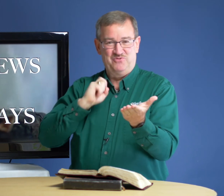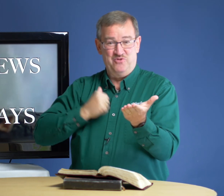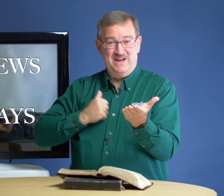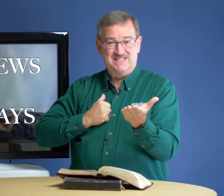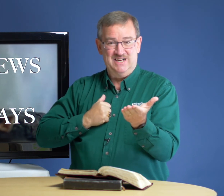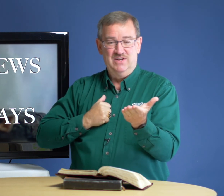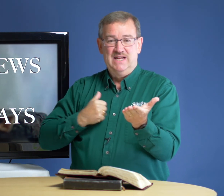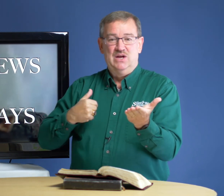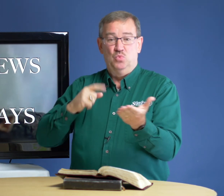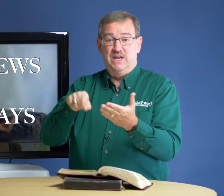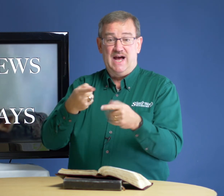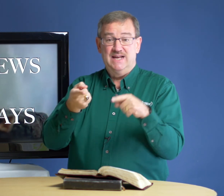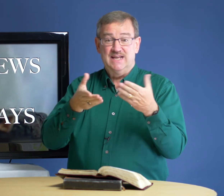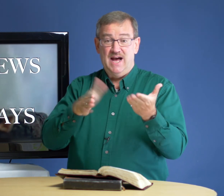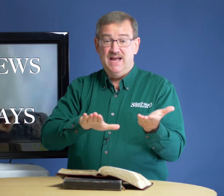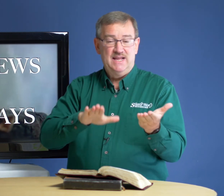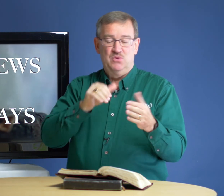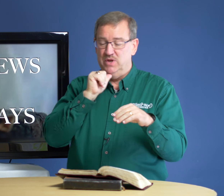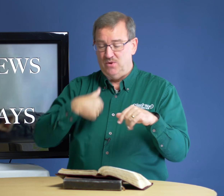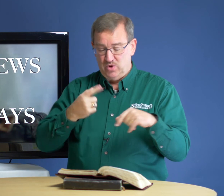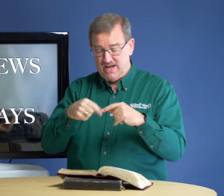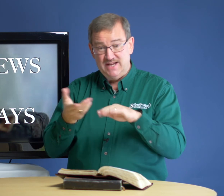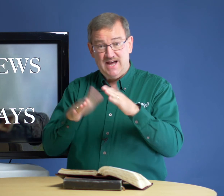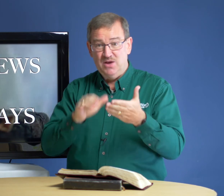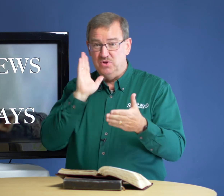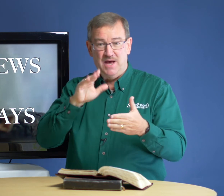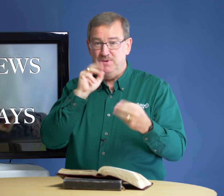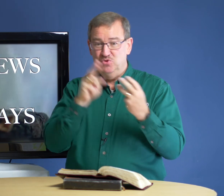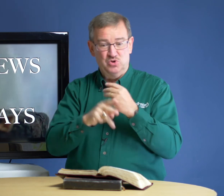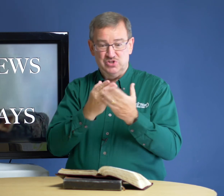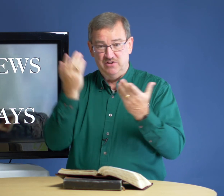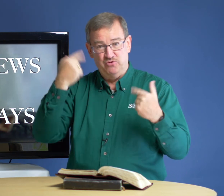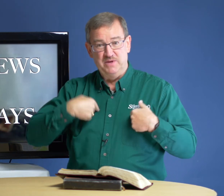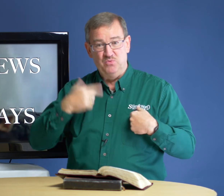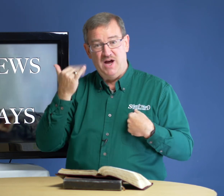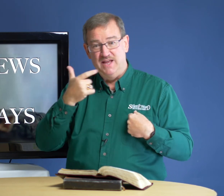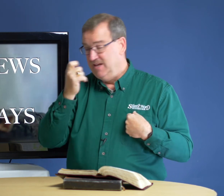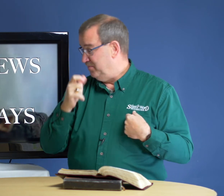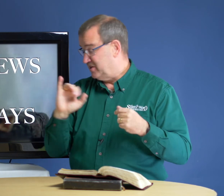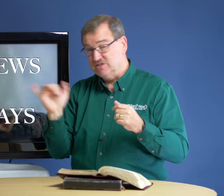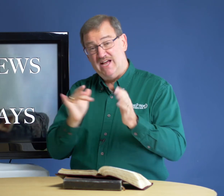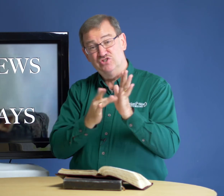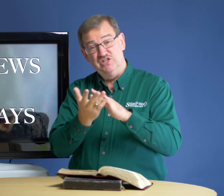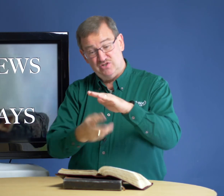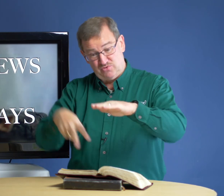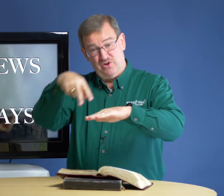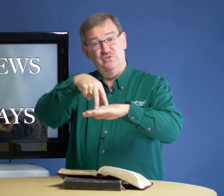for myself. When I die, when I die, it will not be the worst thing for me. Why? Because as Jesus rose,